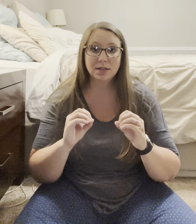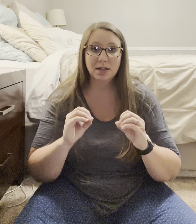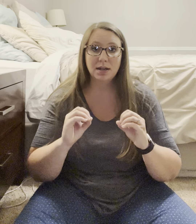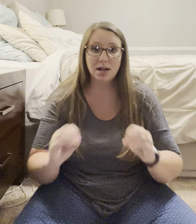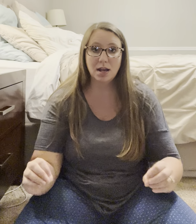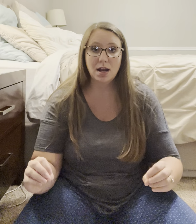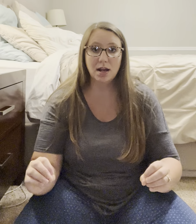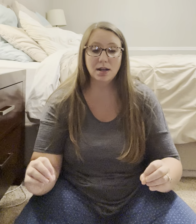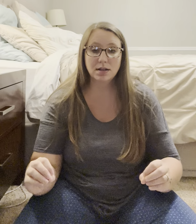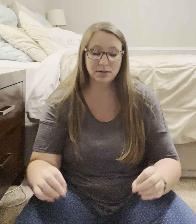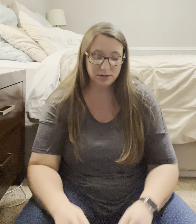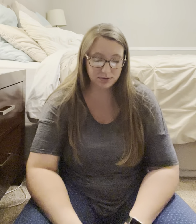None.